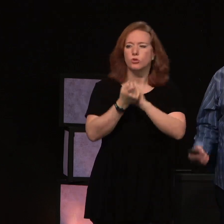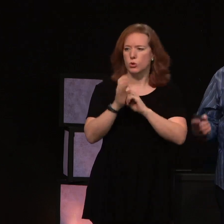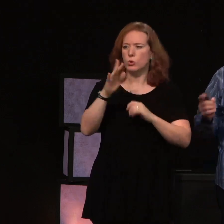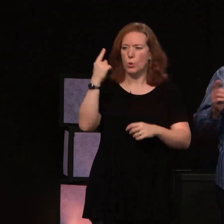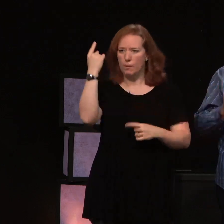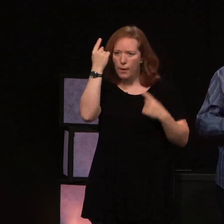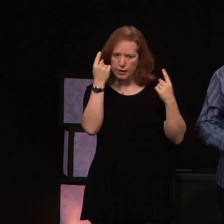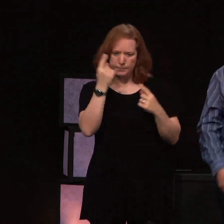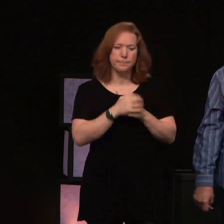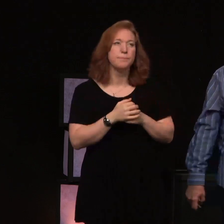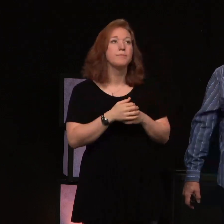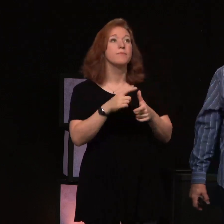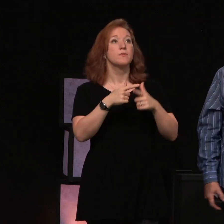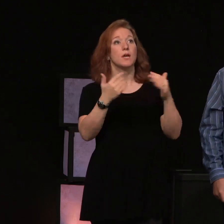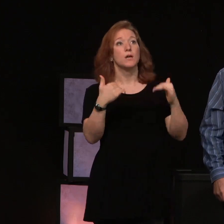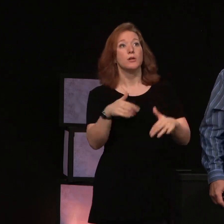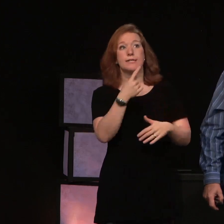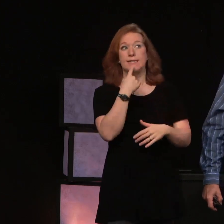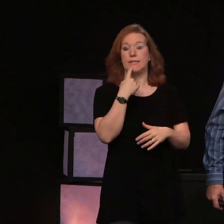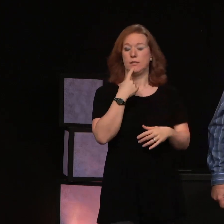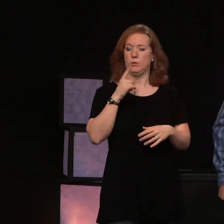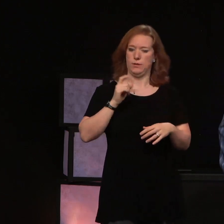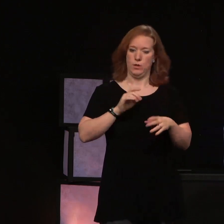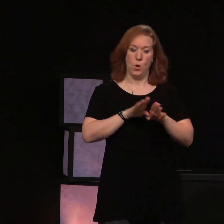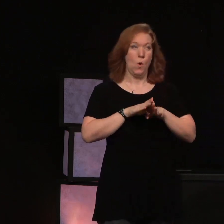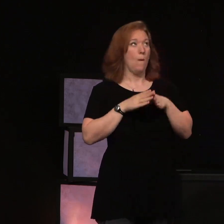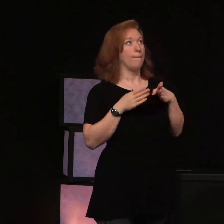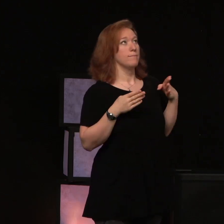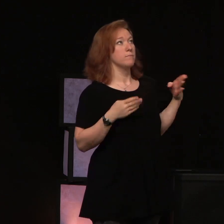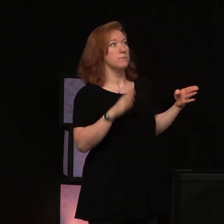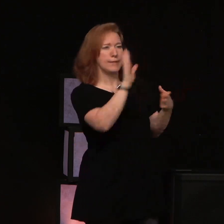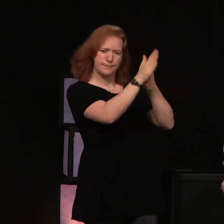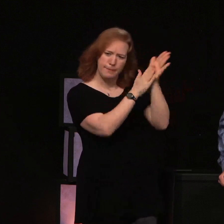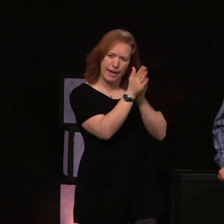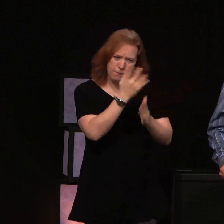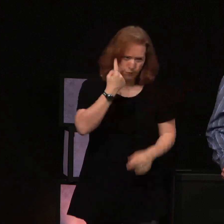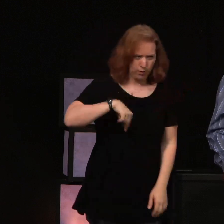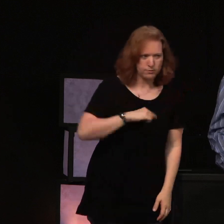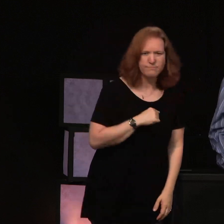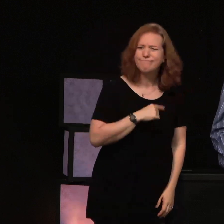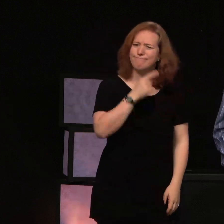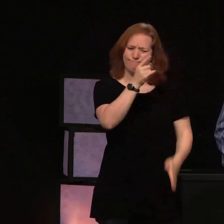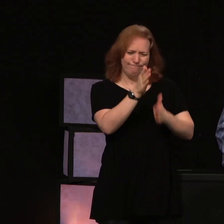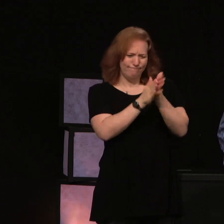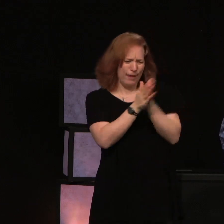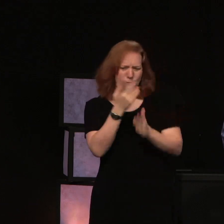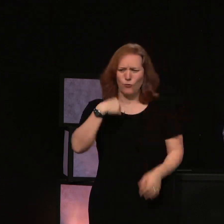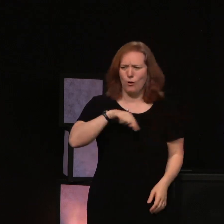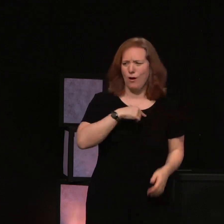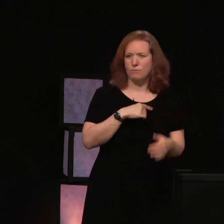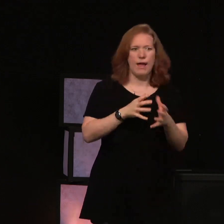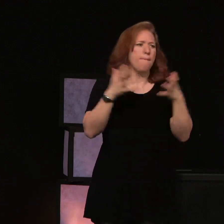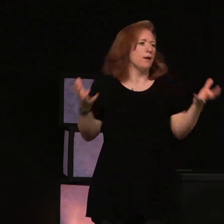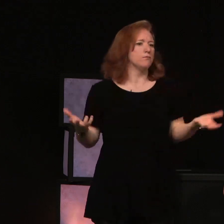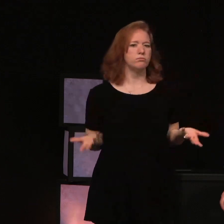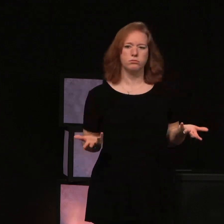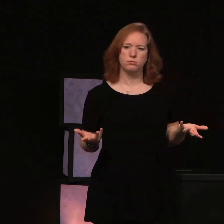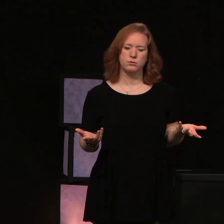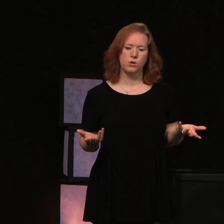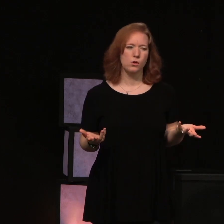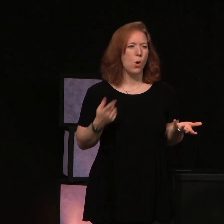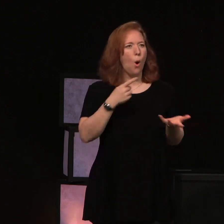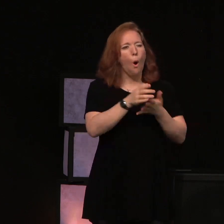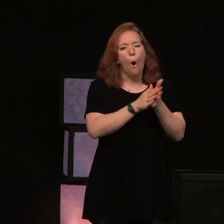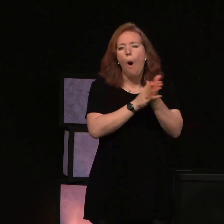us to open the door of his passion towards us. And how passionate is he towards us? Relentless